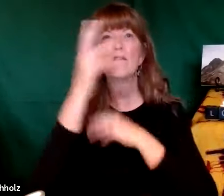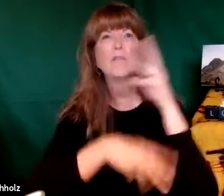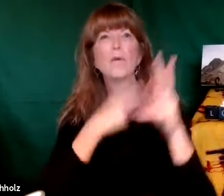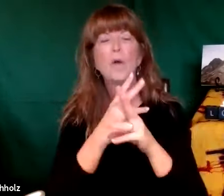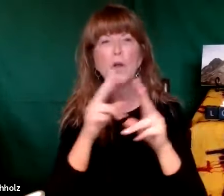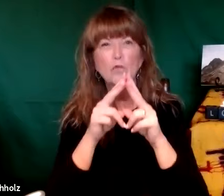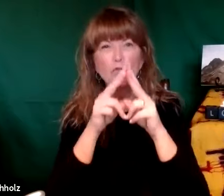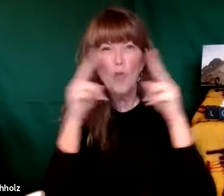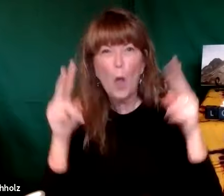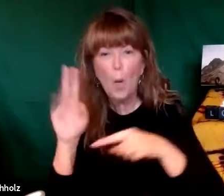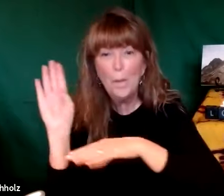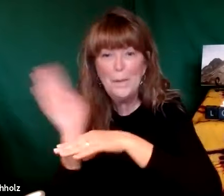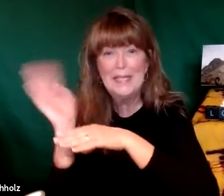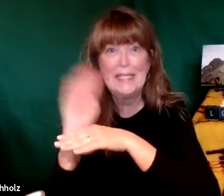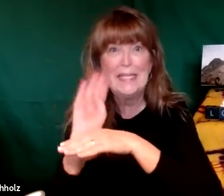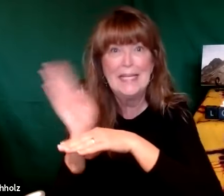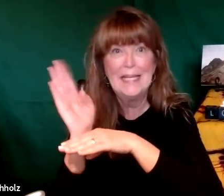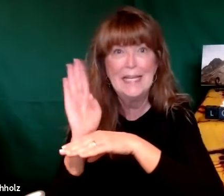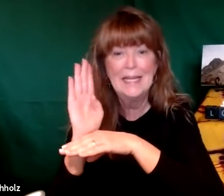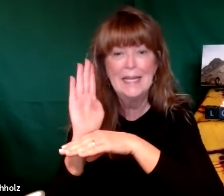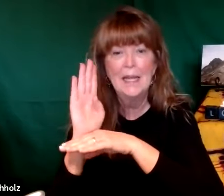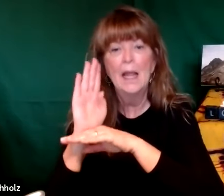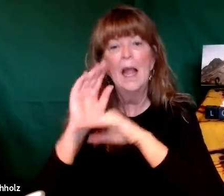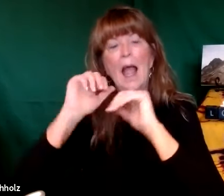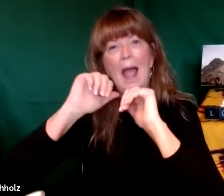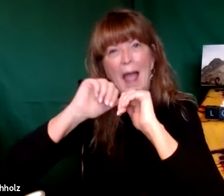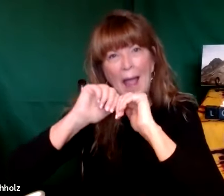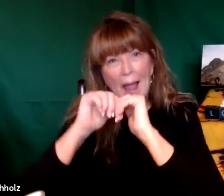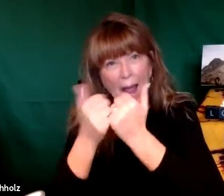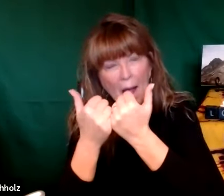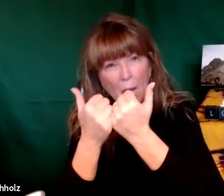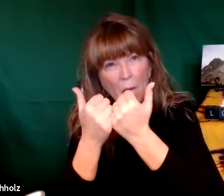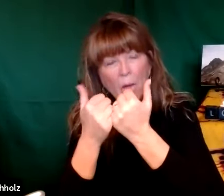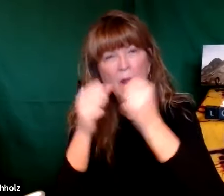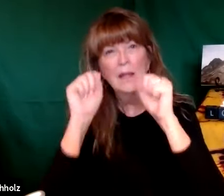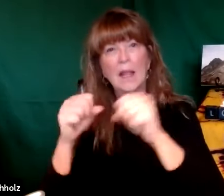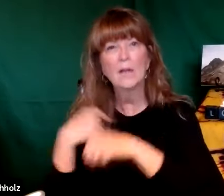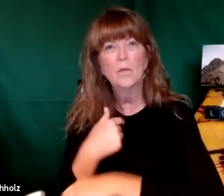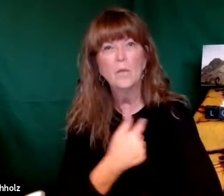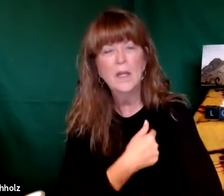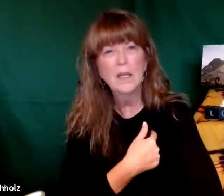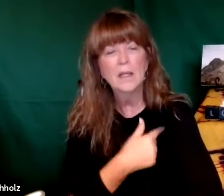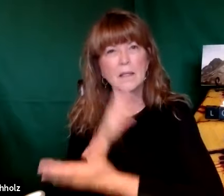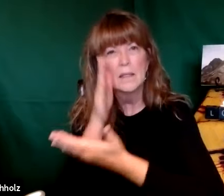jesus no matter how busy we are in our lives and in our world